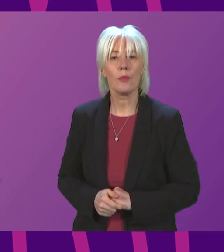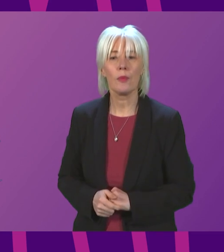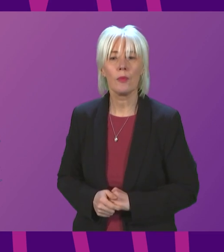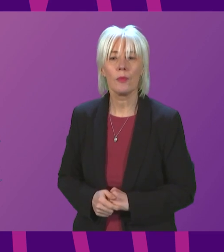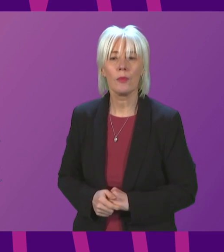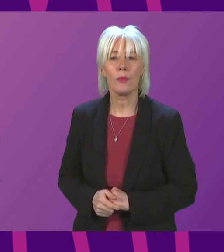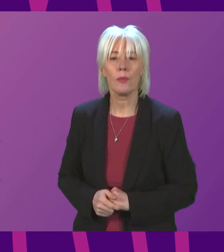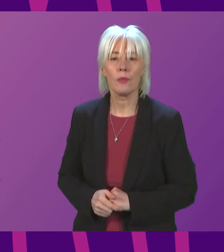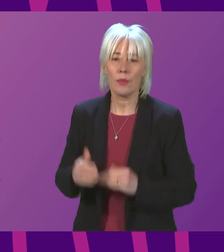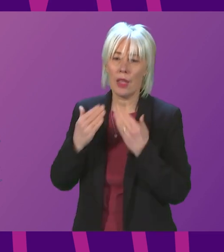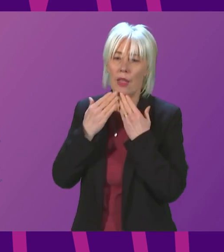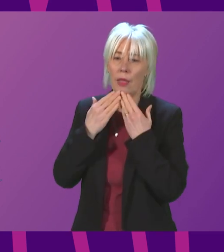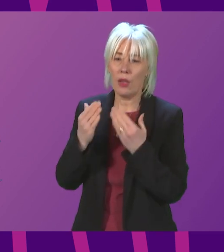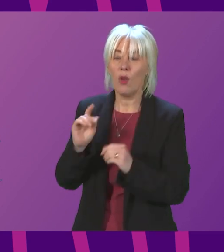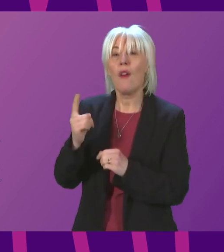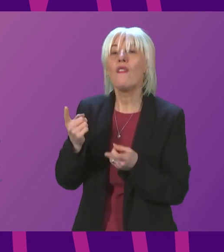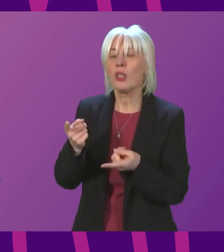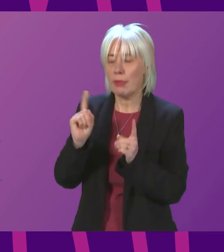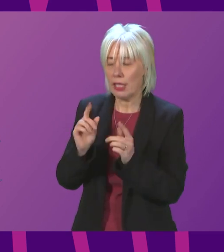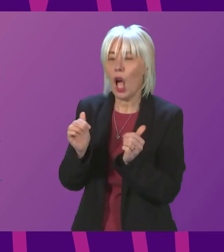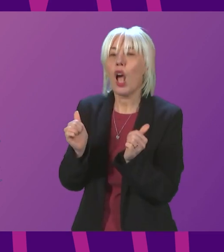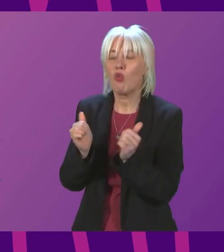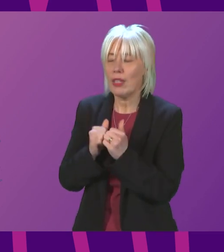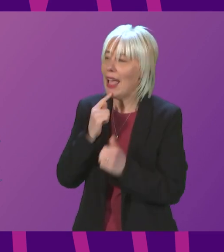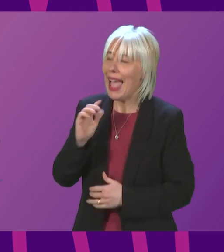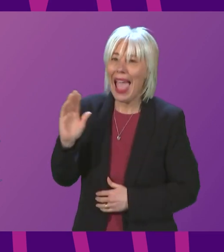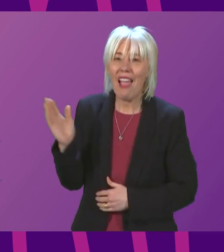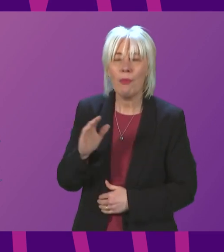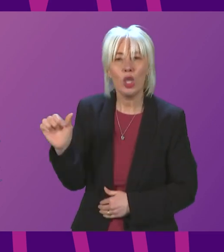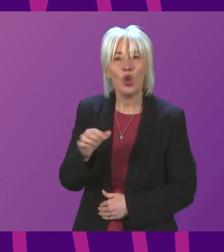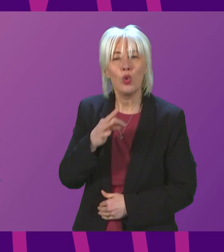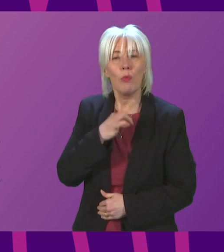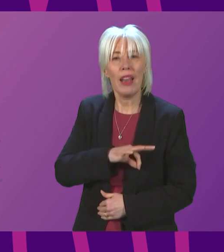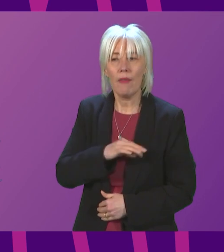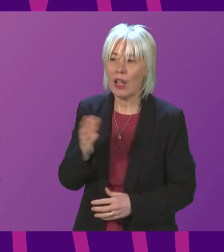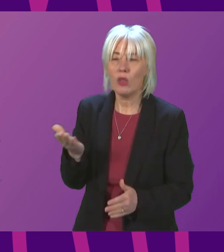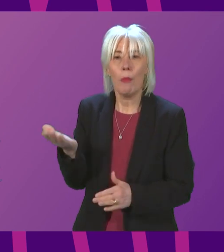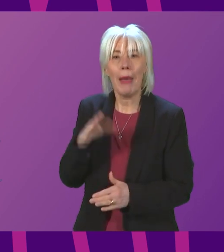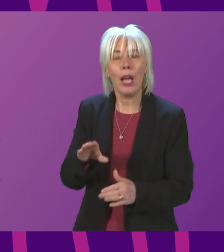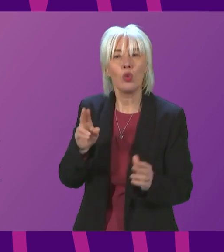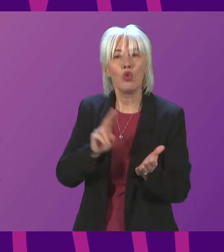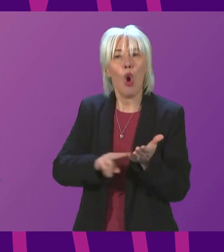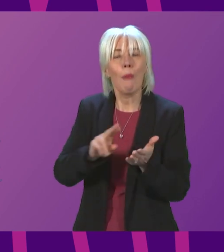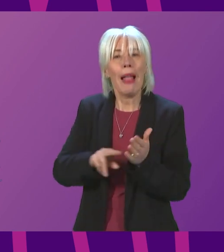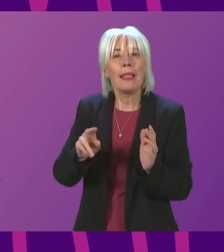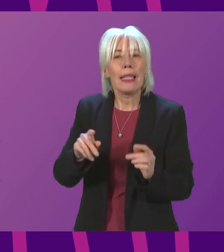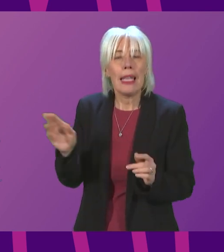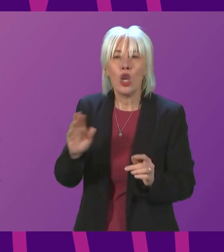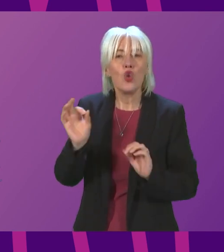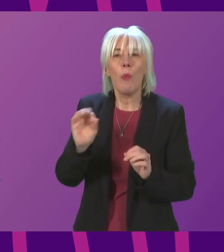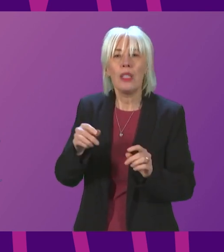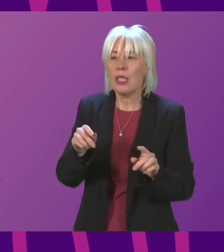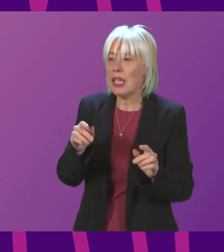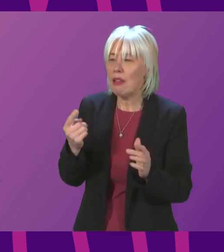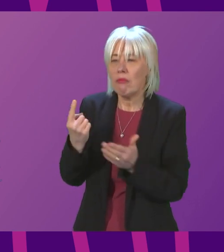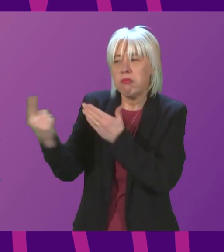Thank you I know that the First Minister agrees that everyone should be able to benefit from a return to greater normality and no one should be left behind